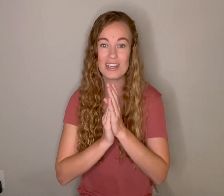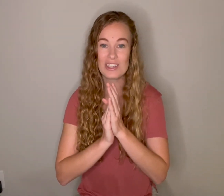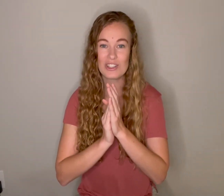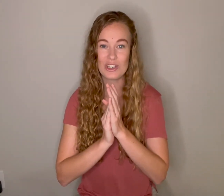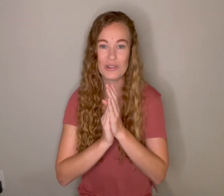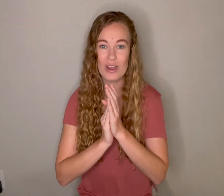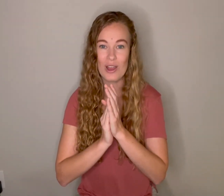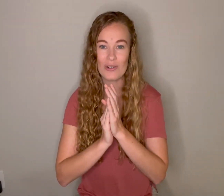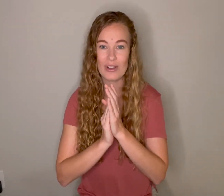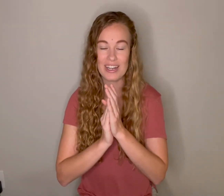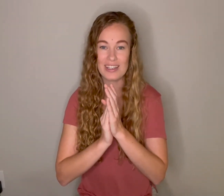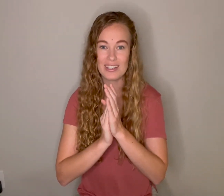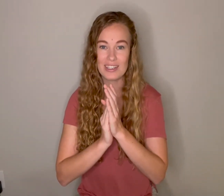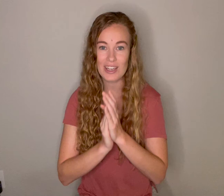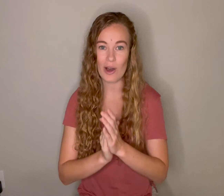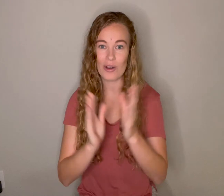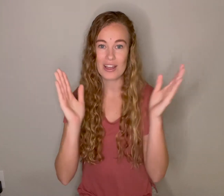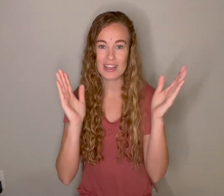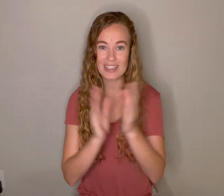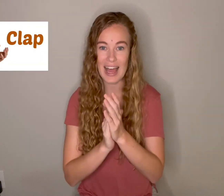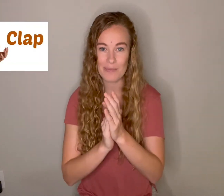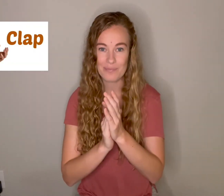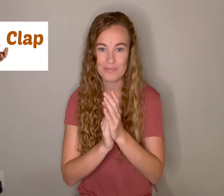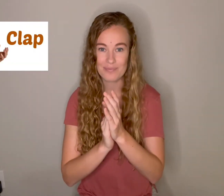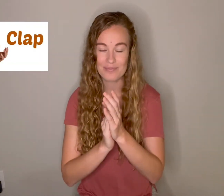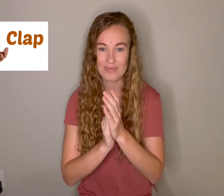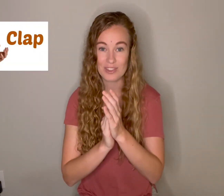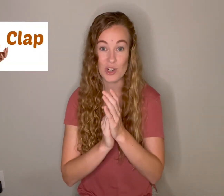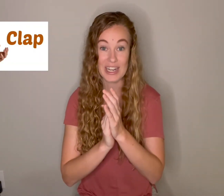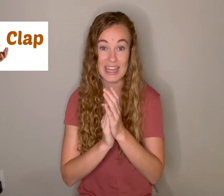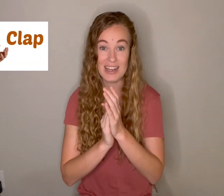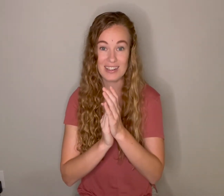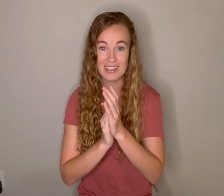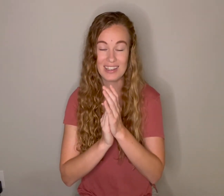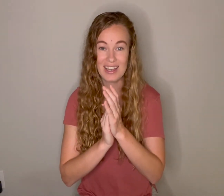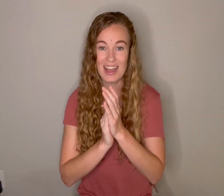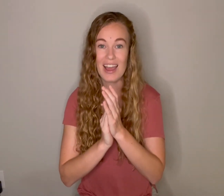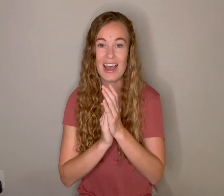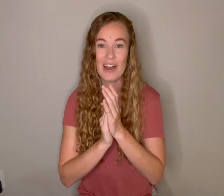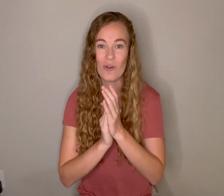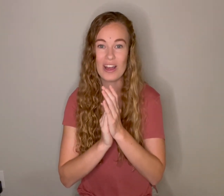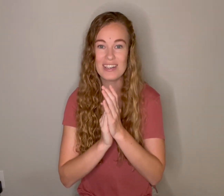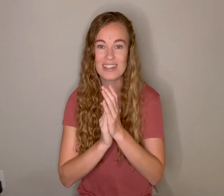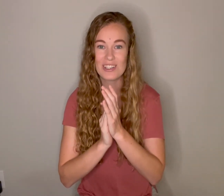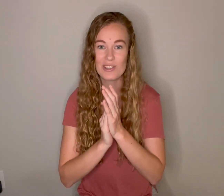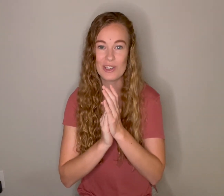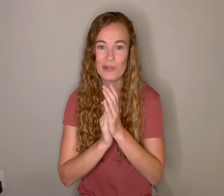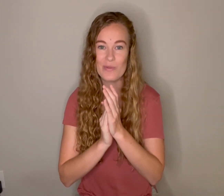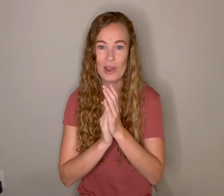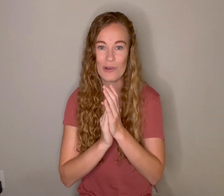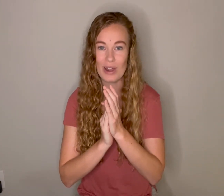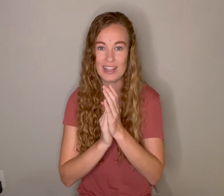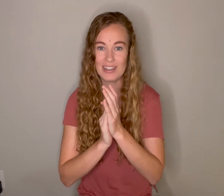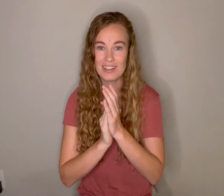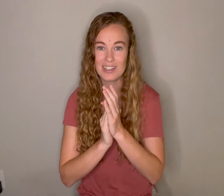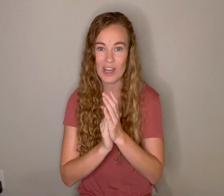two, ready, go. Clap. Try it again. And one, two, ready, go.